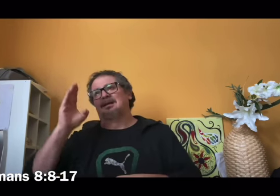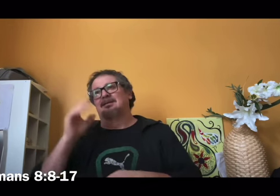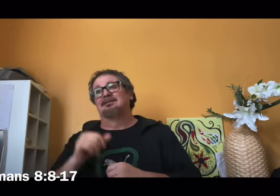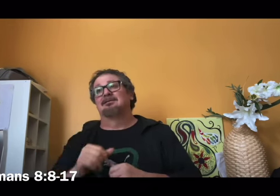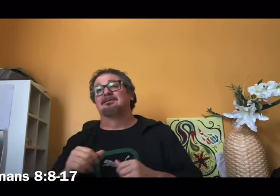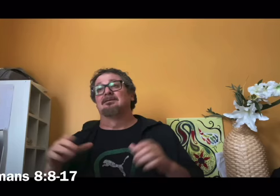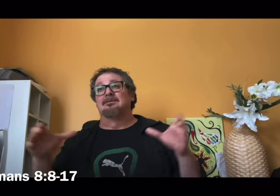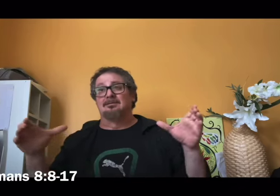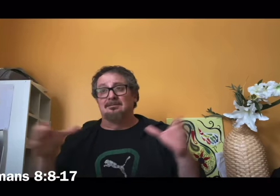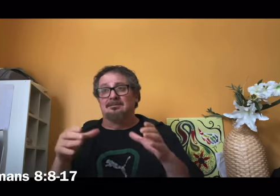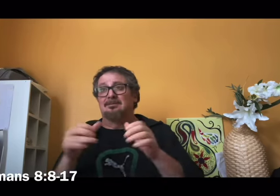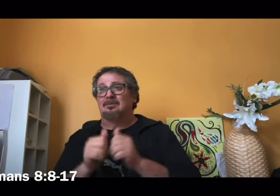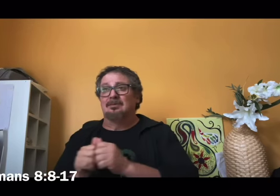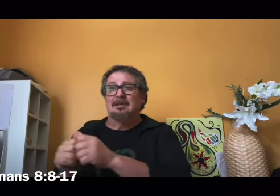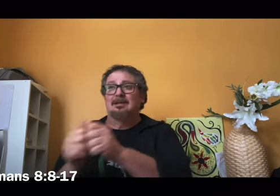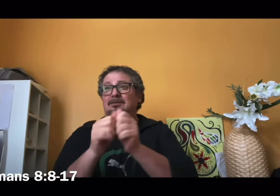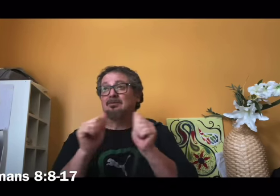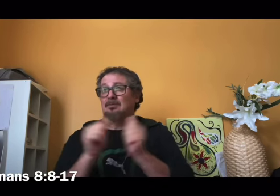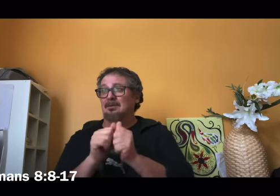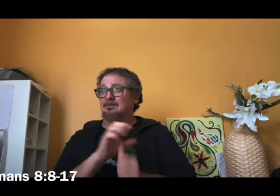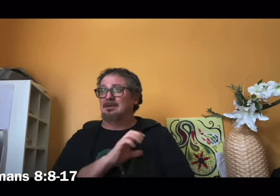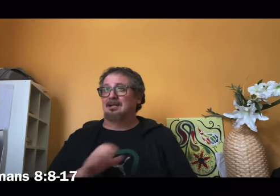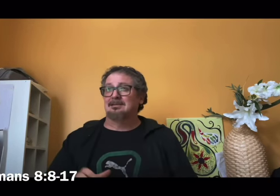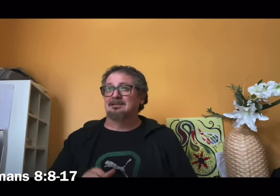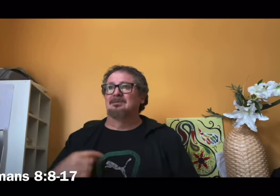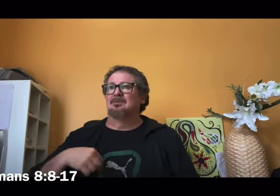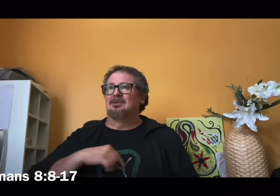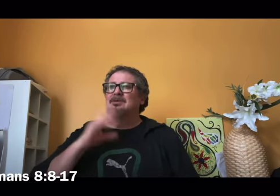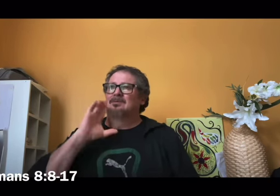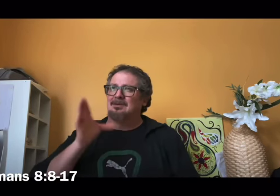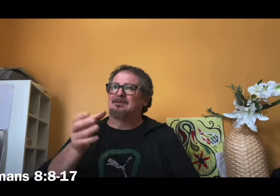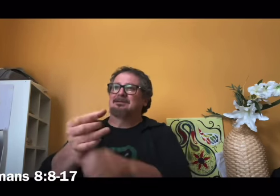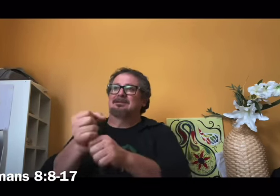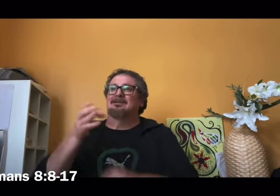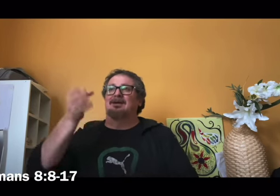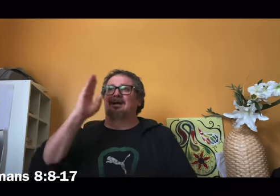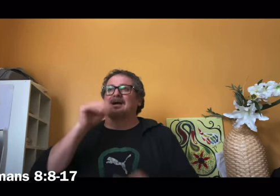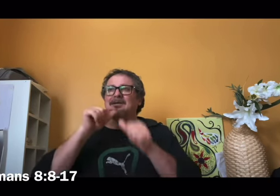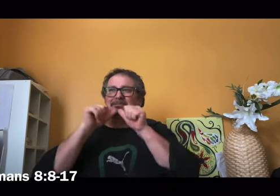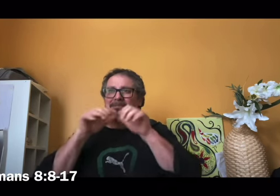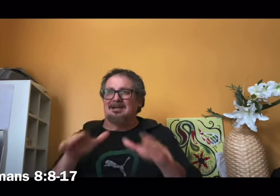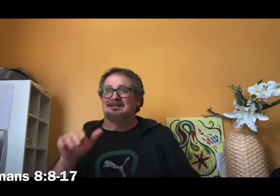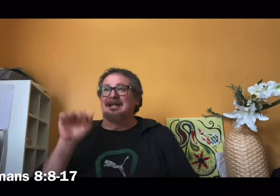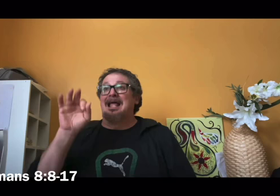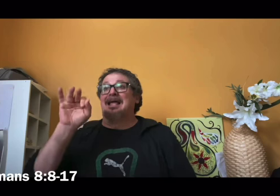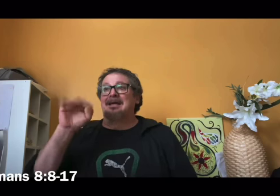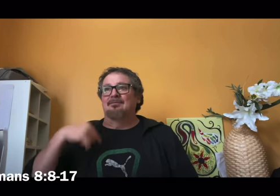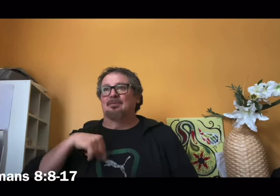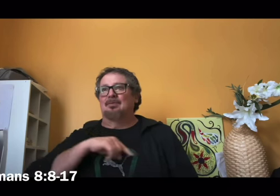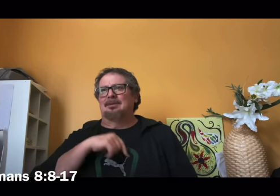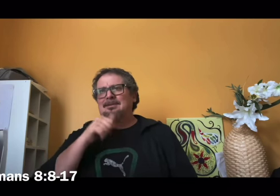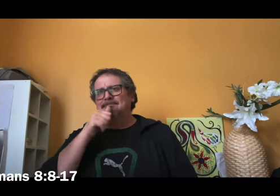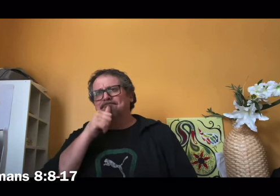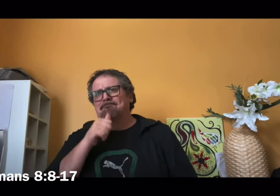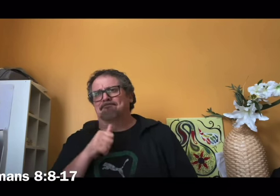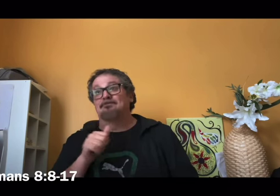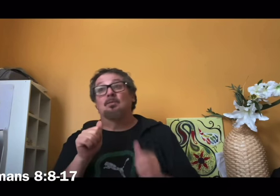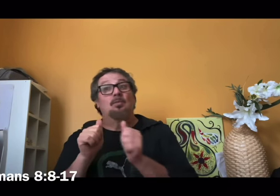heirs with Christ if only we suffer with him so that we also will be glorified